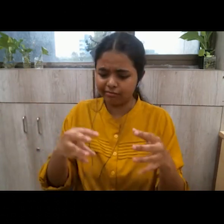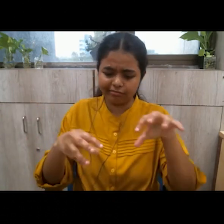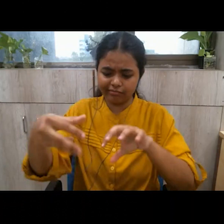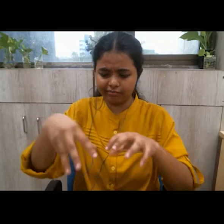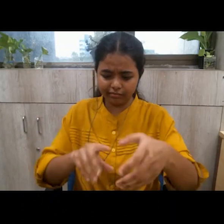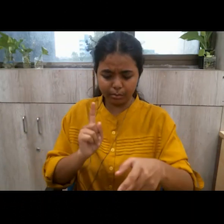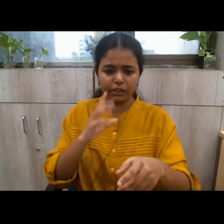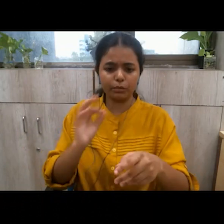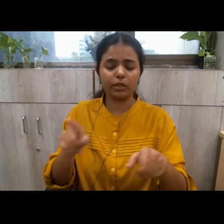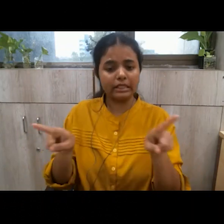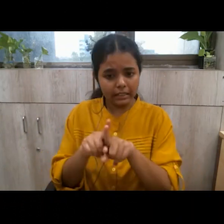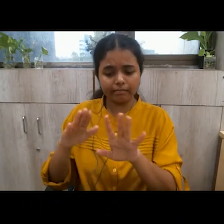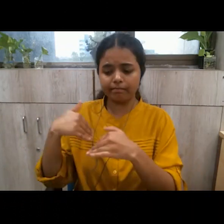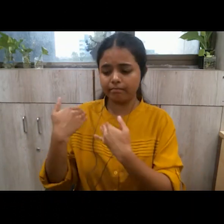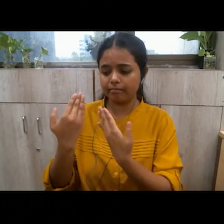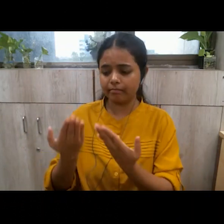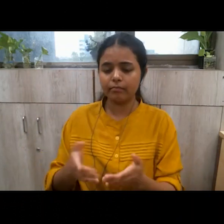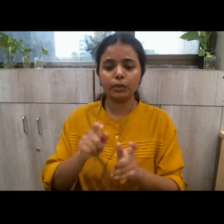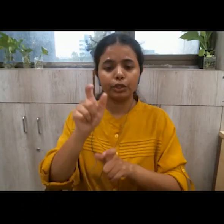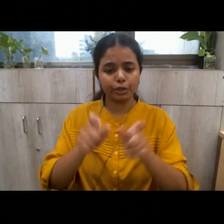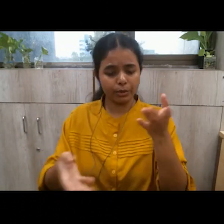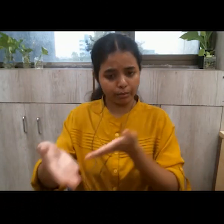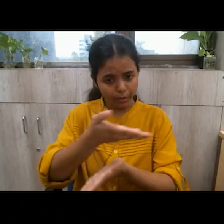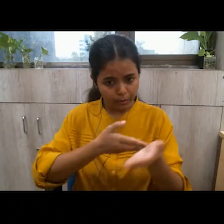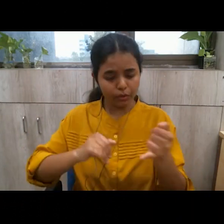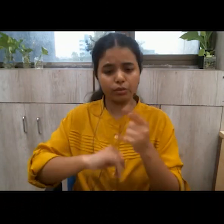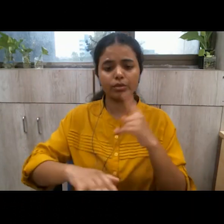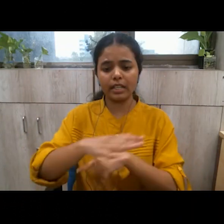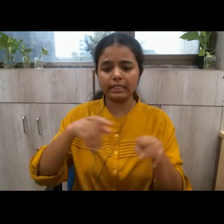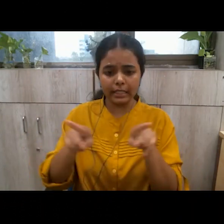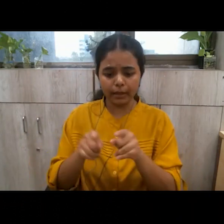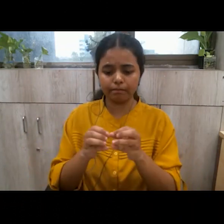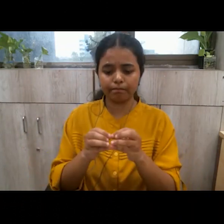for a long time and we have been surviving and thriving